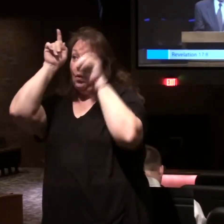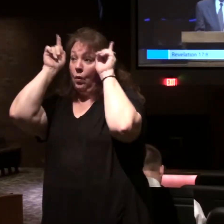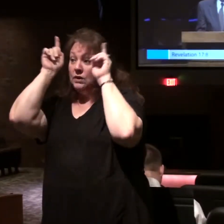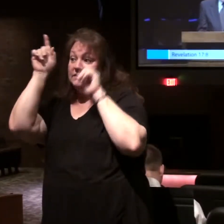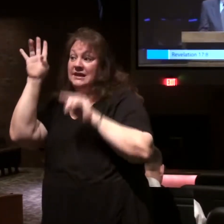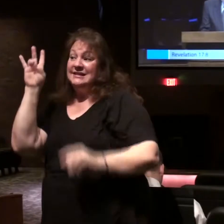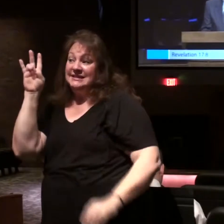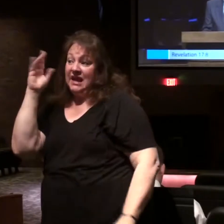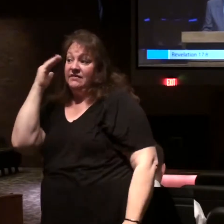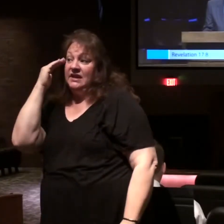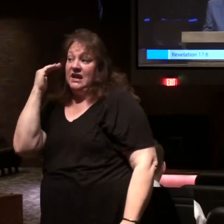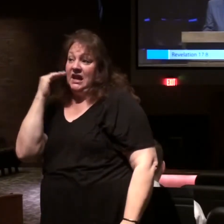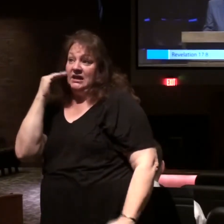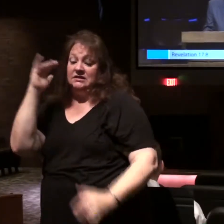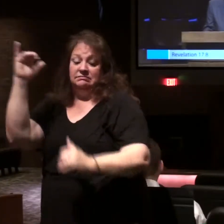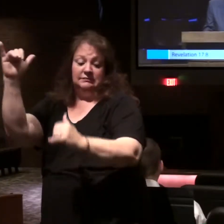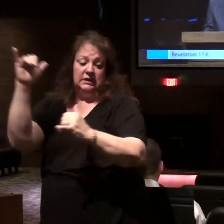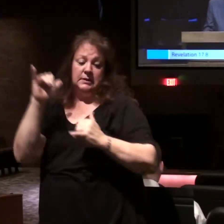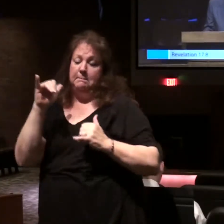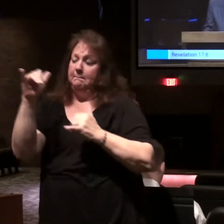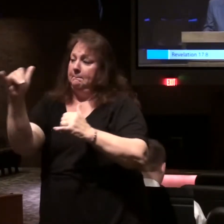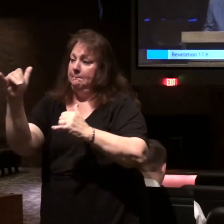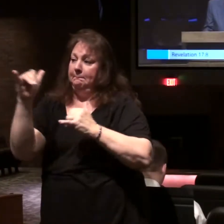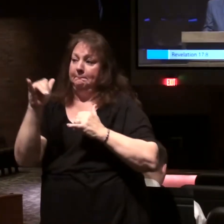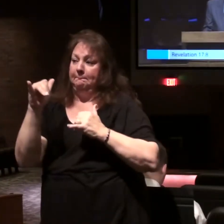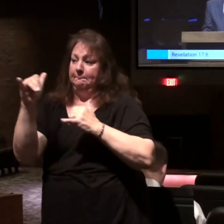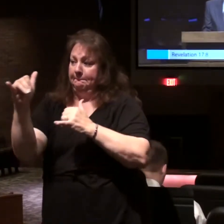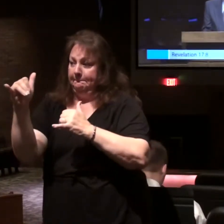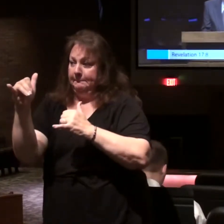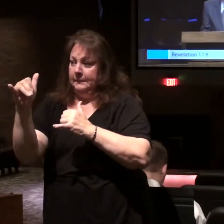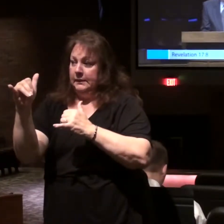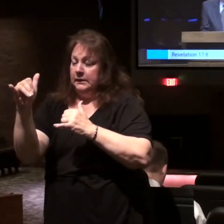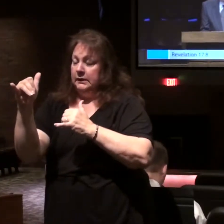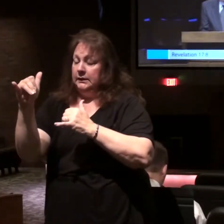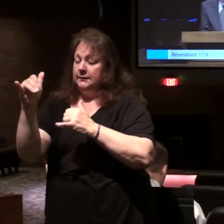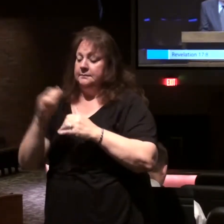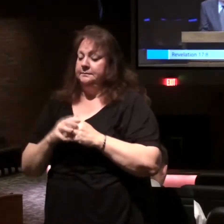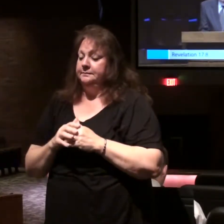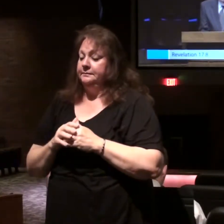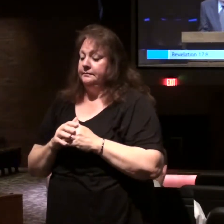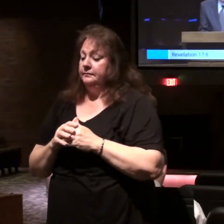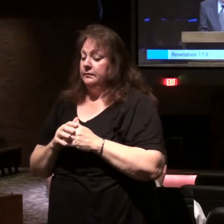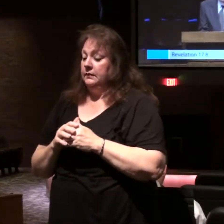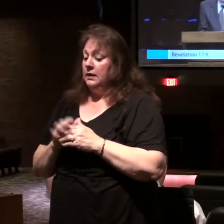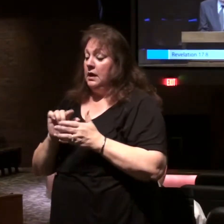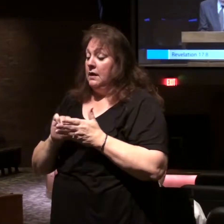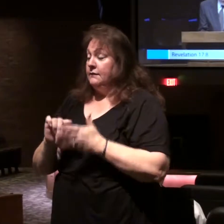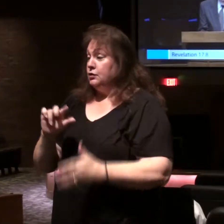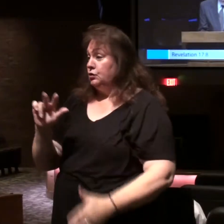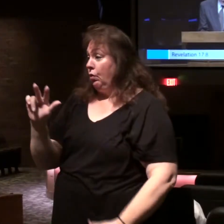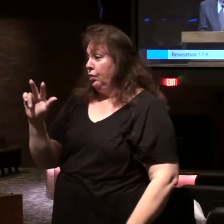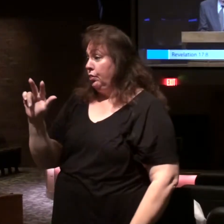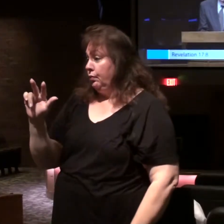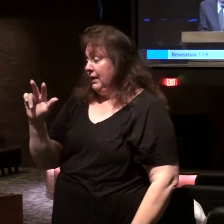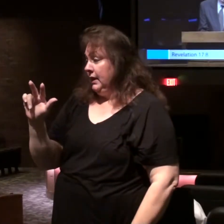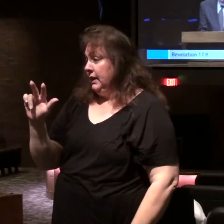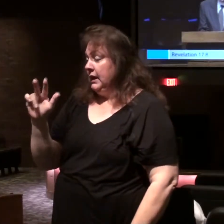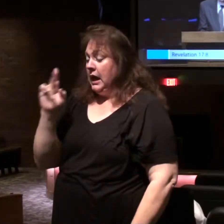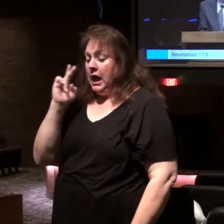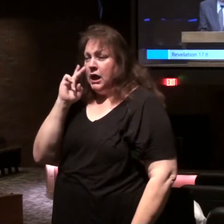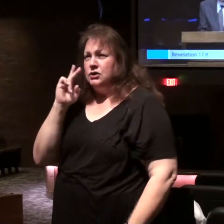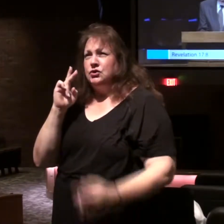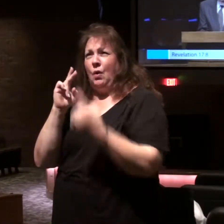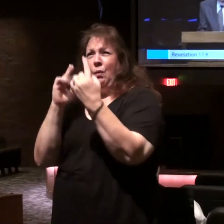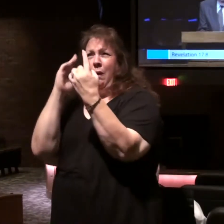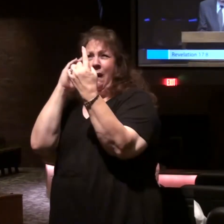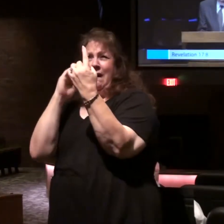So the same picture being given. Then you see in verse 3. I saw one